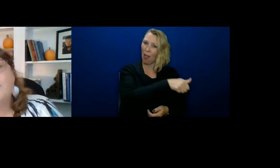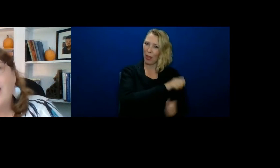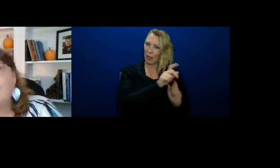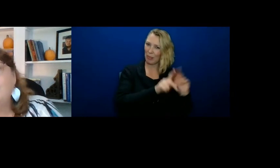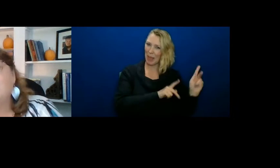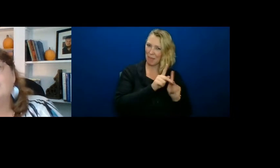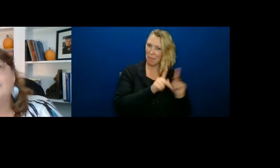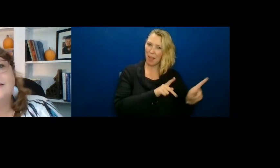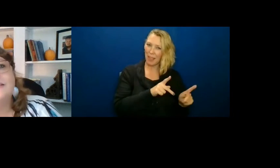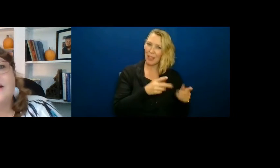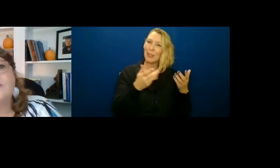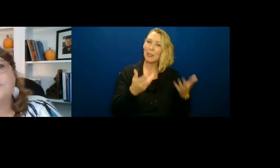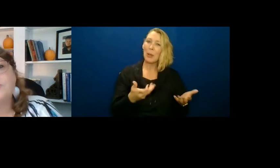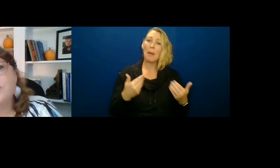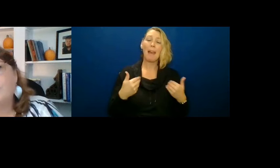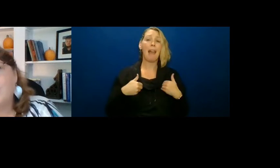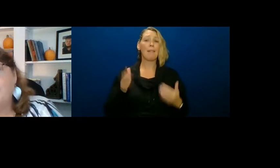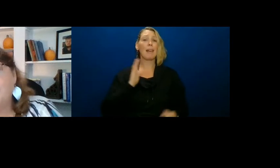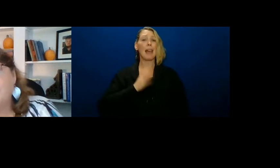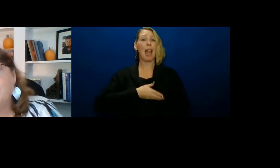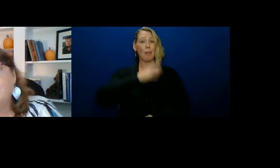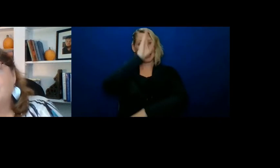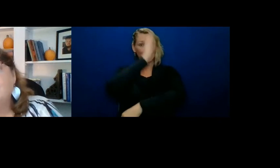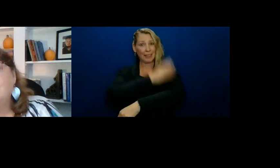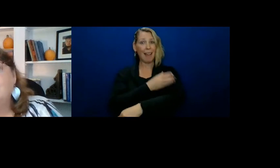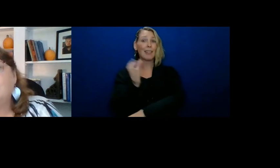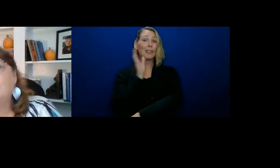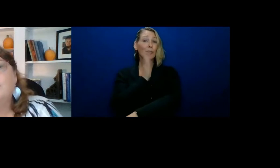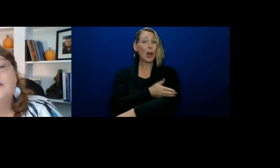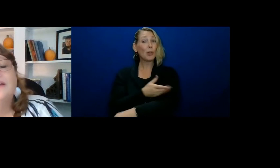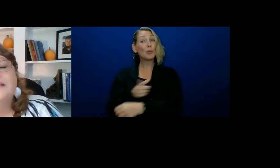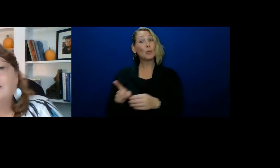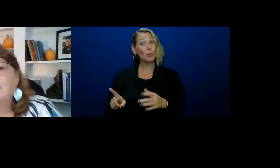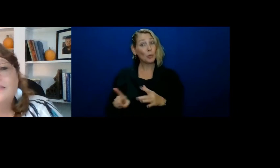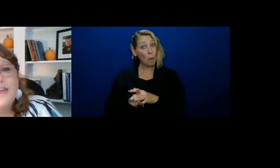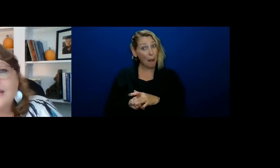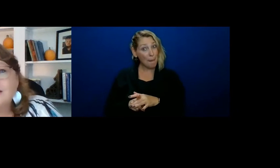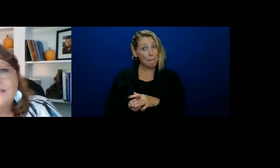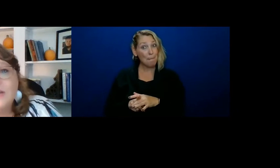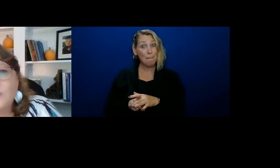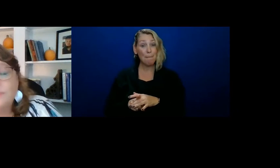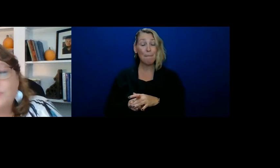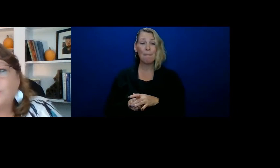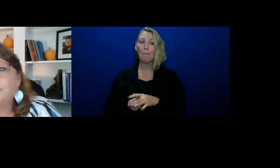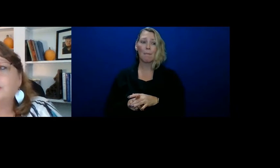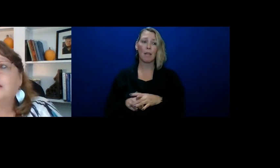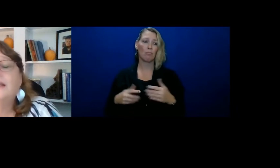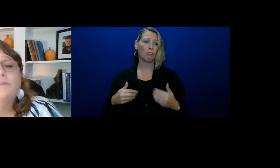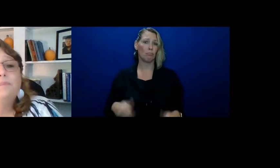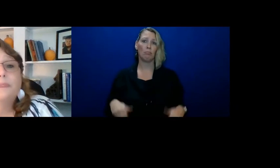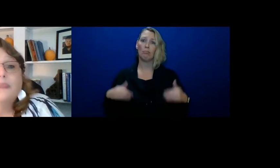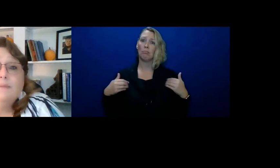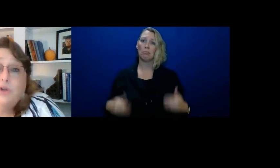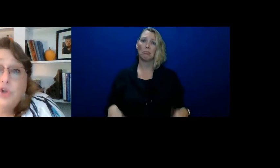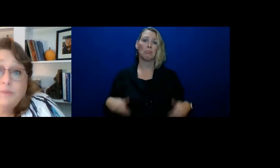So having our sons and daughters show up, you know, that is so important.